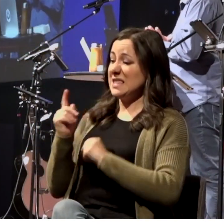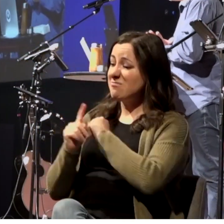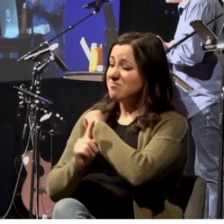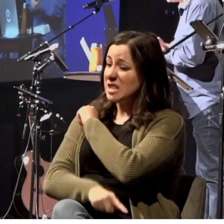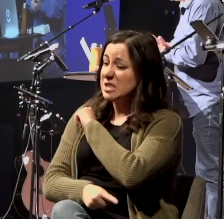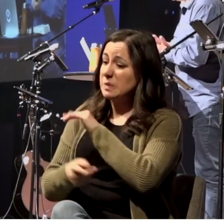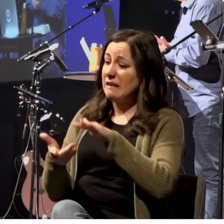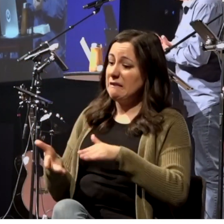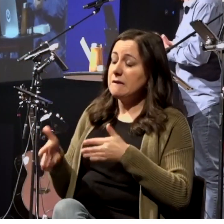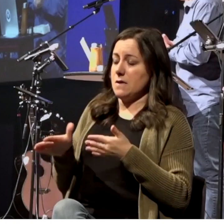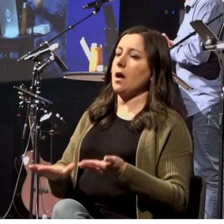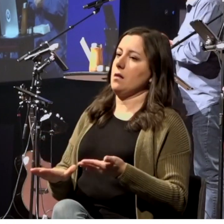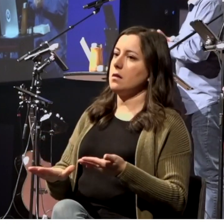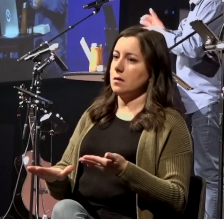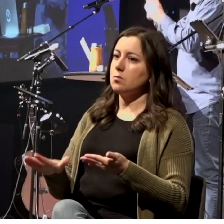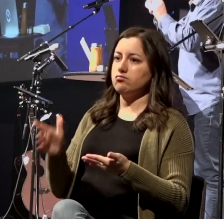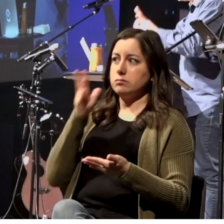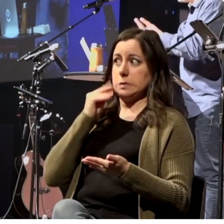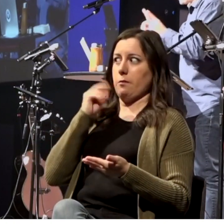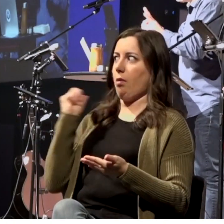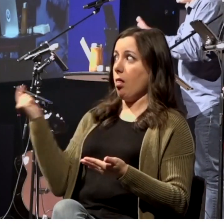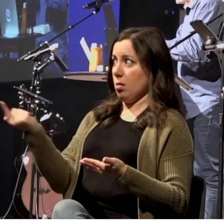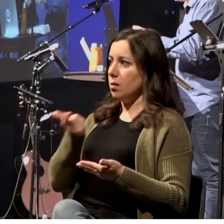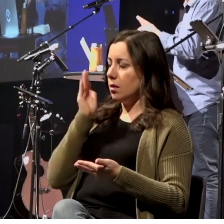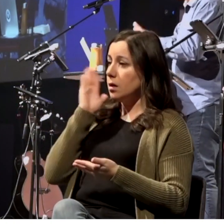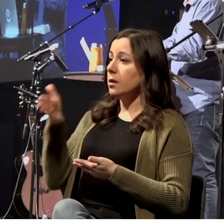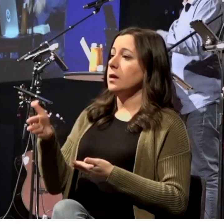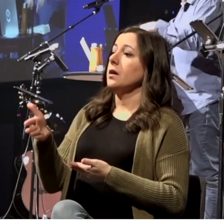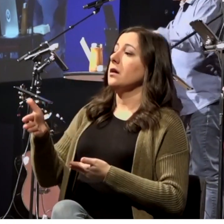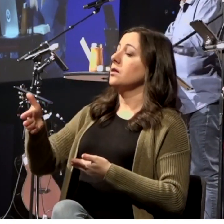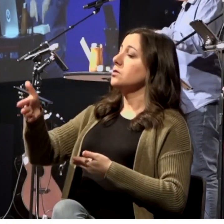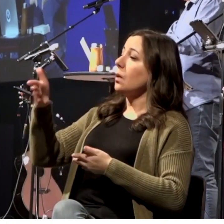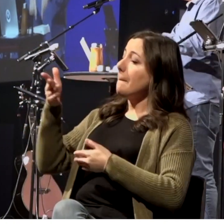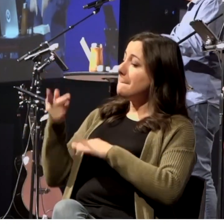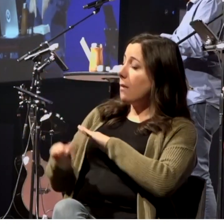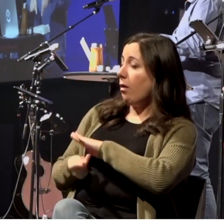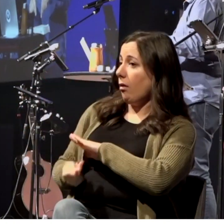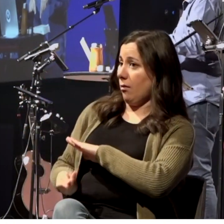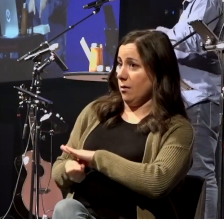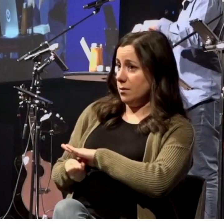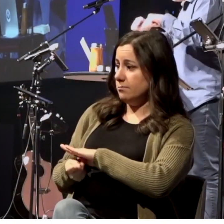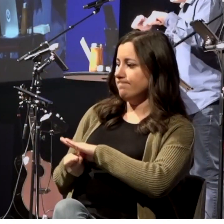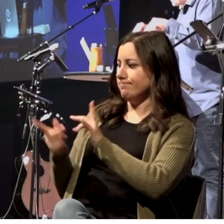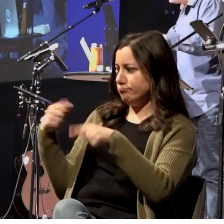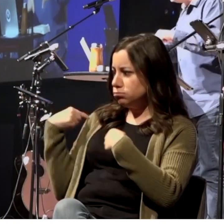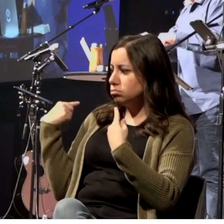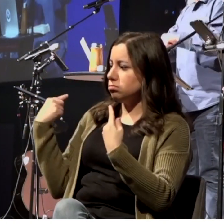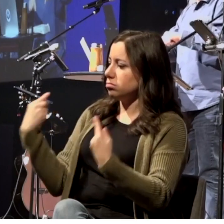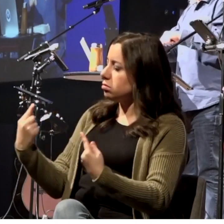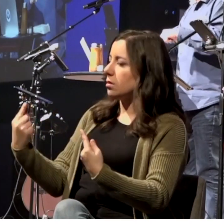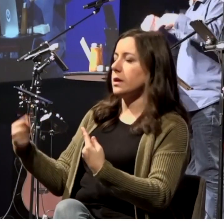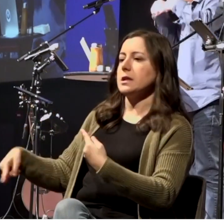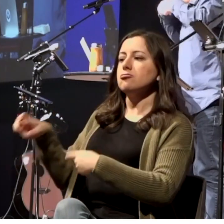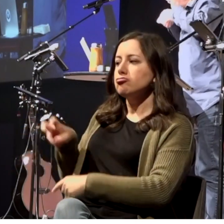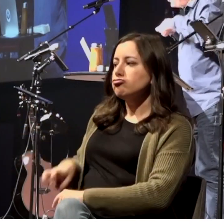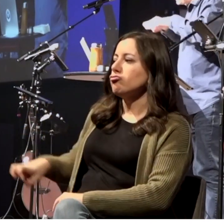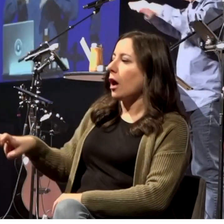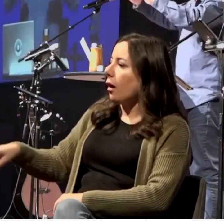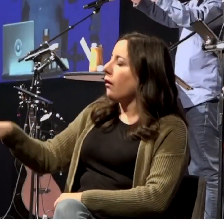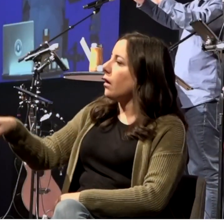spiritually, and this is why Paul has traveled here in our text, a thousand miles through Asia